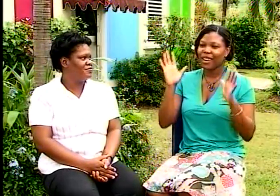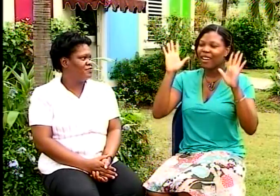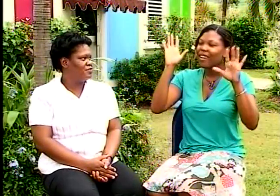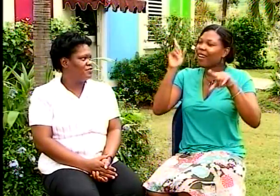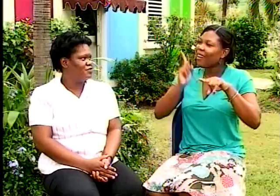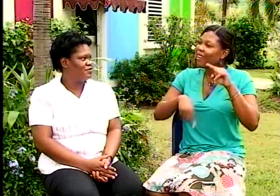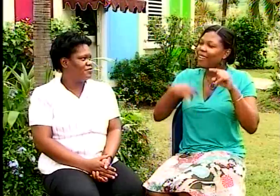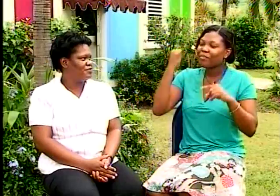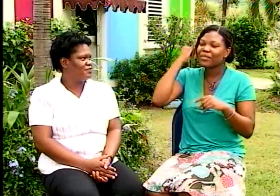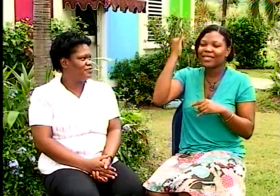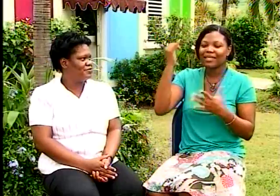It's really wonderful.